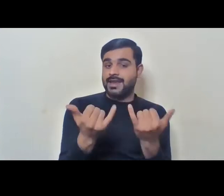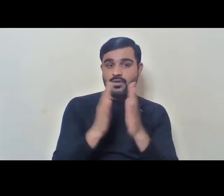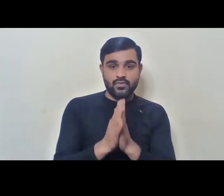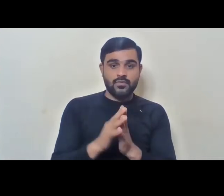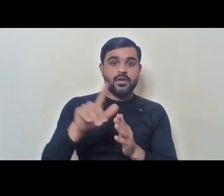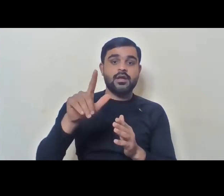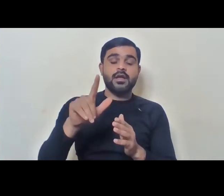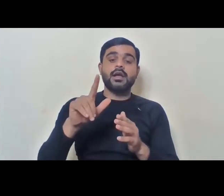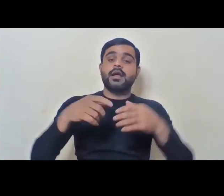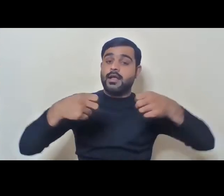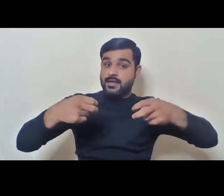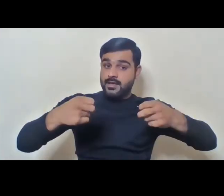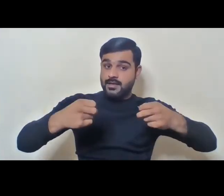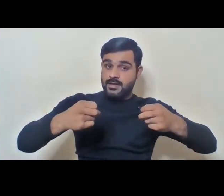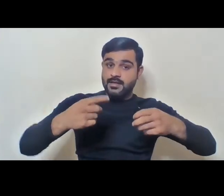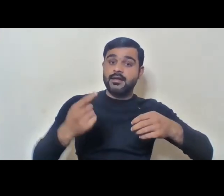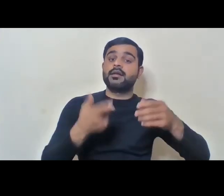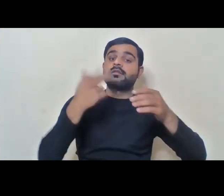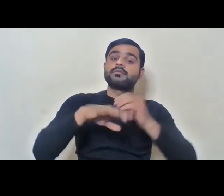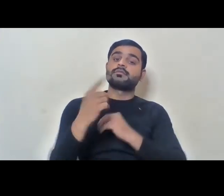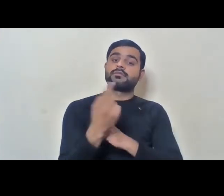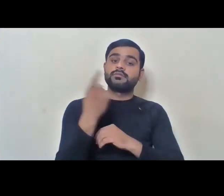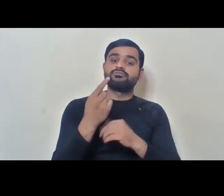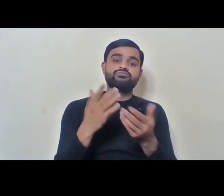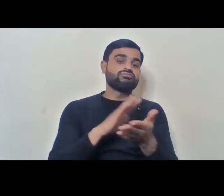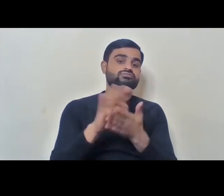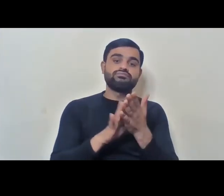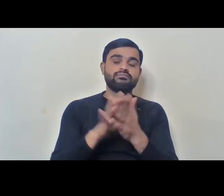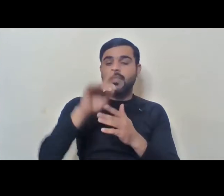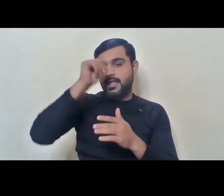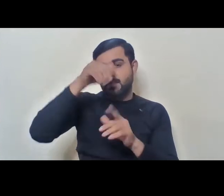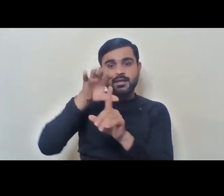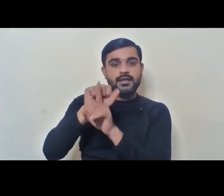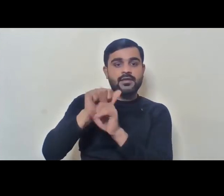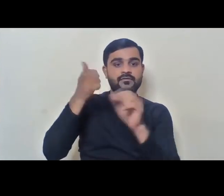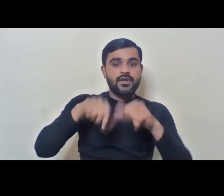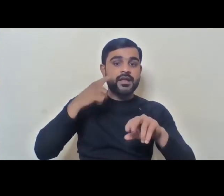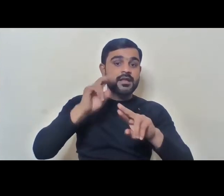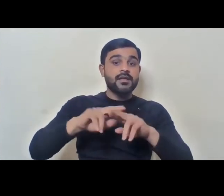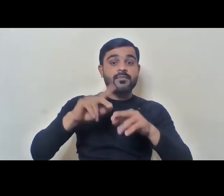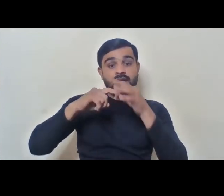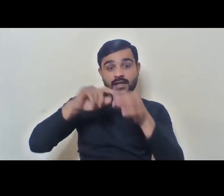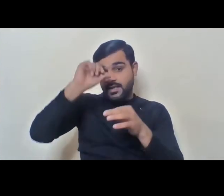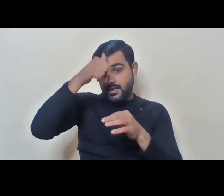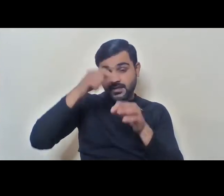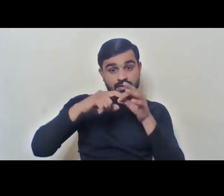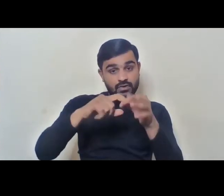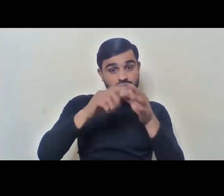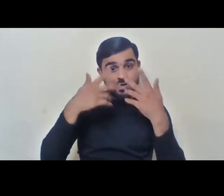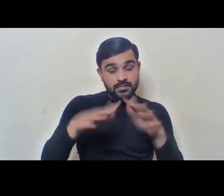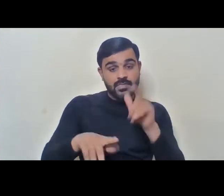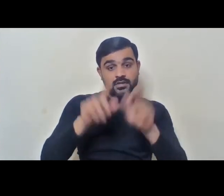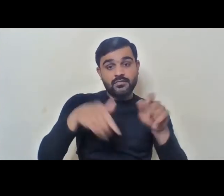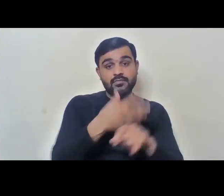transcription or closed captioning is something that does not capture Hindi. So, if you have questions in Hindi, if